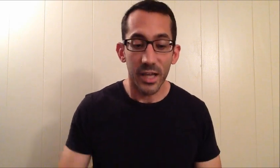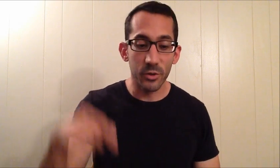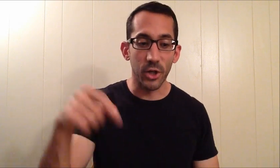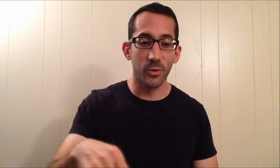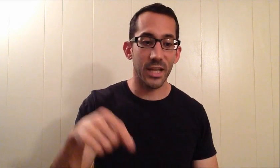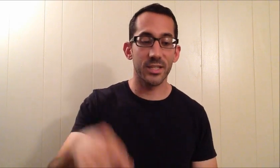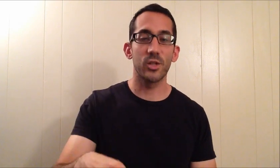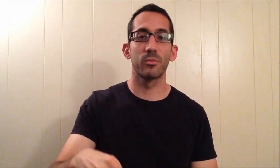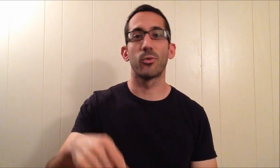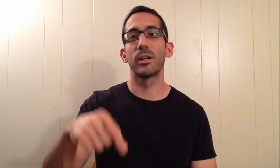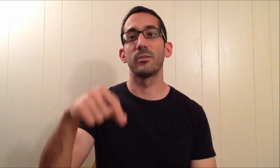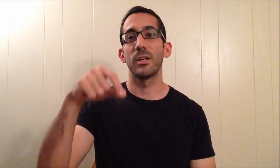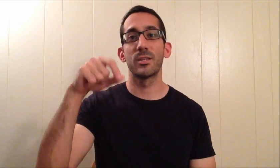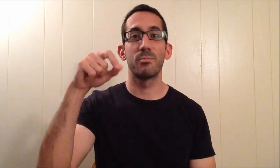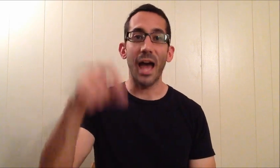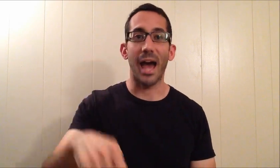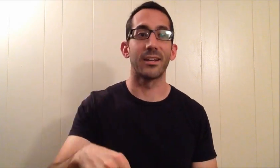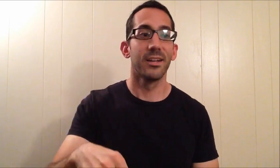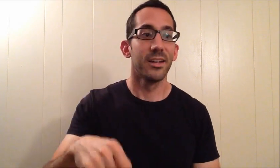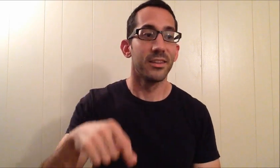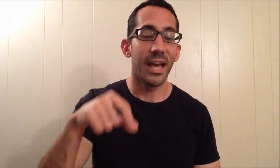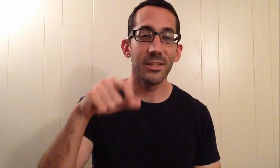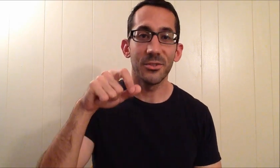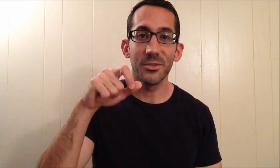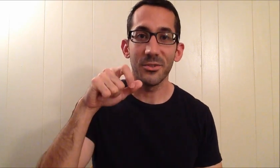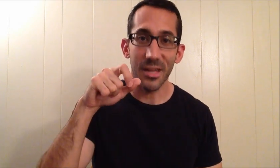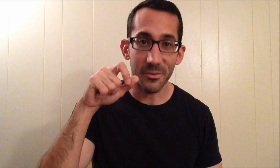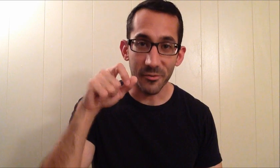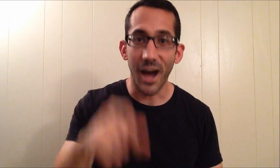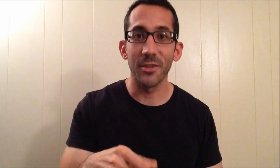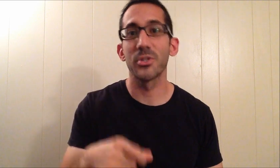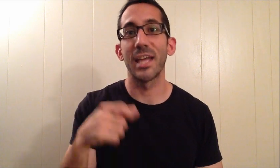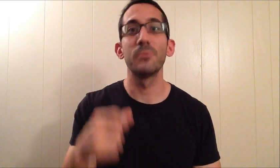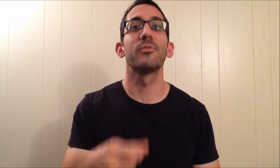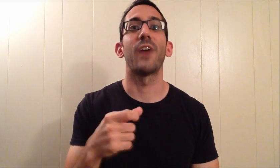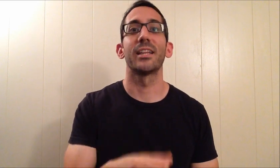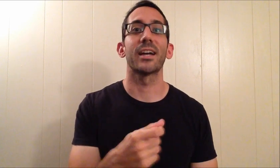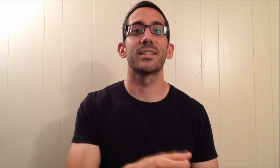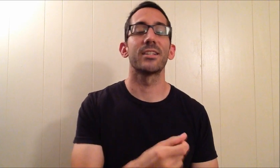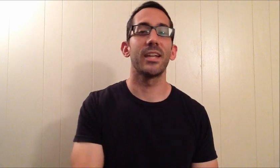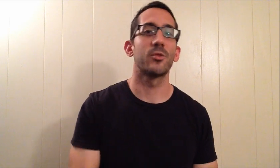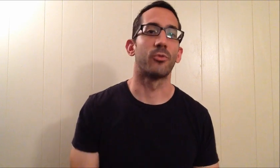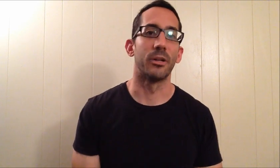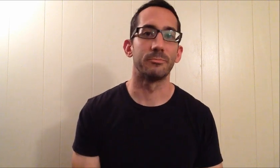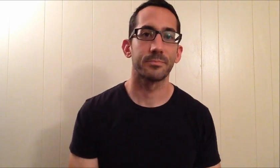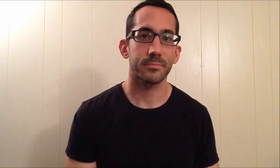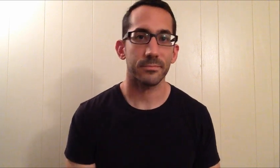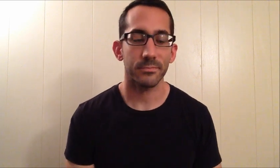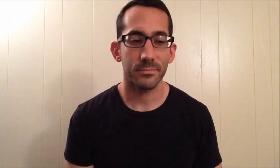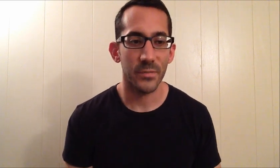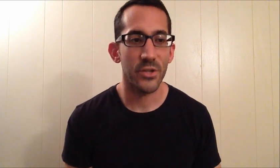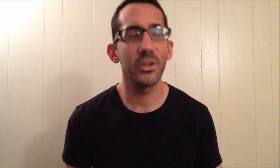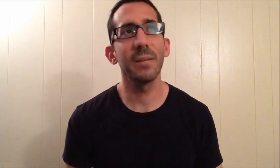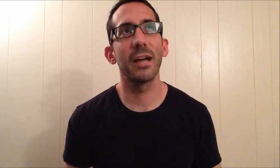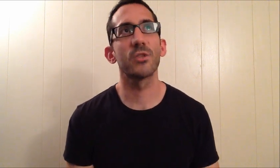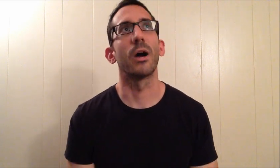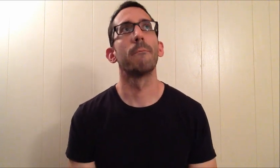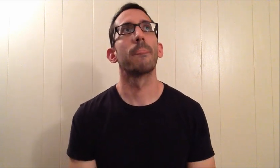If your current destination point is bad, then it follows that you will find the next destination point. So think about it this way.